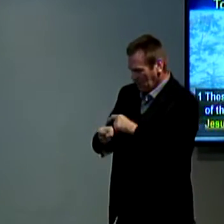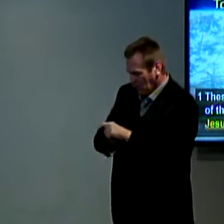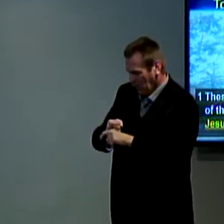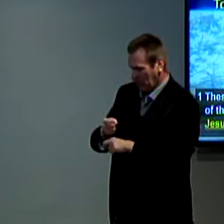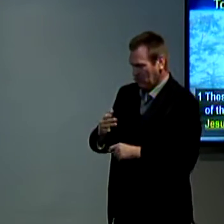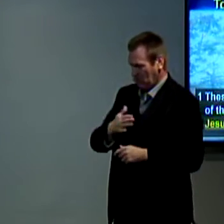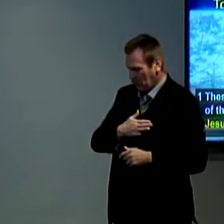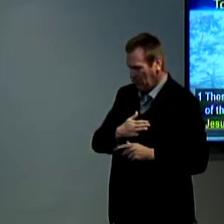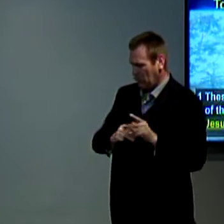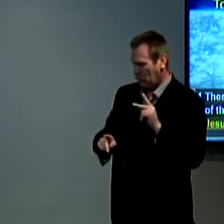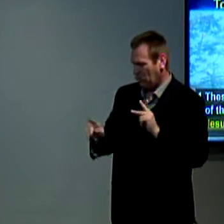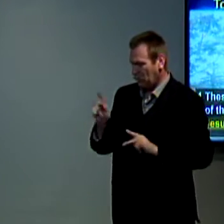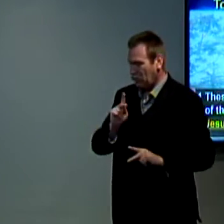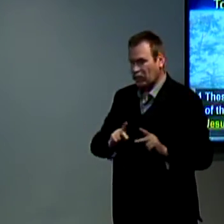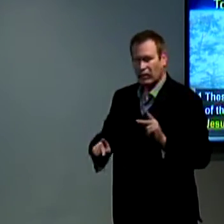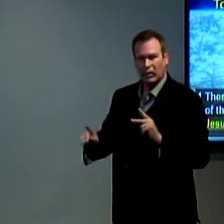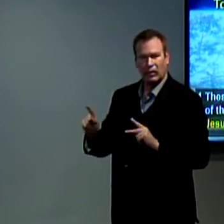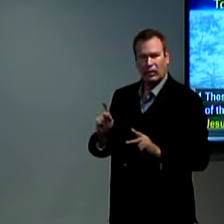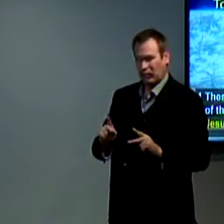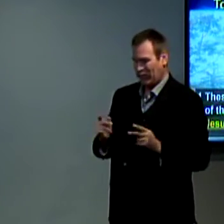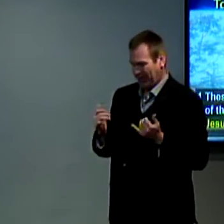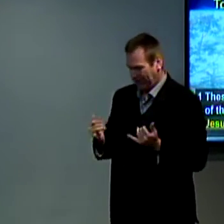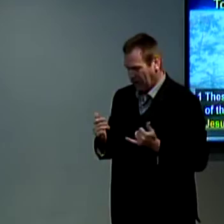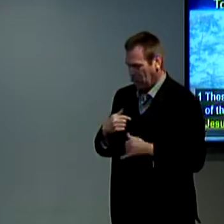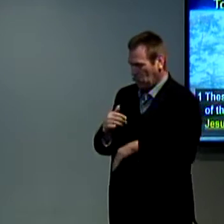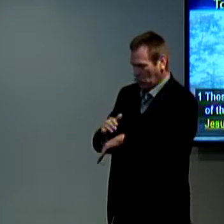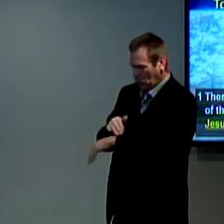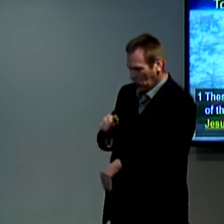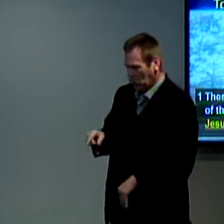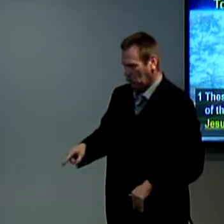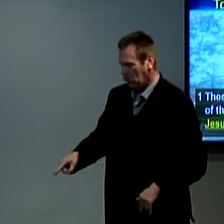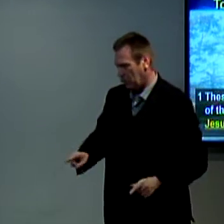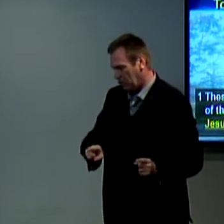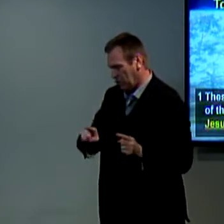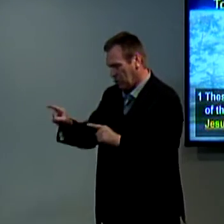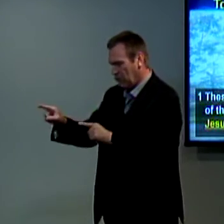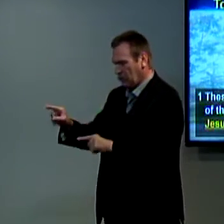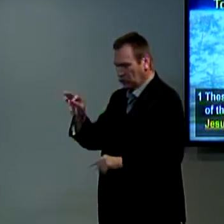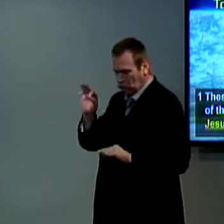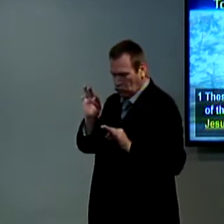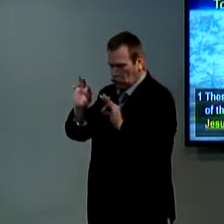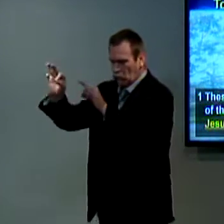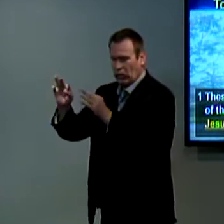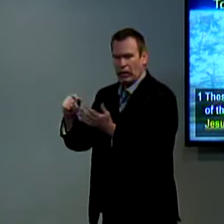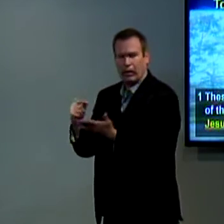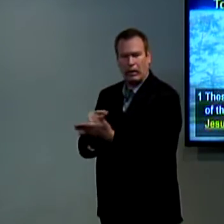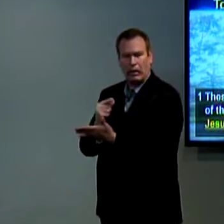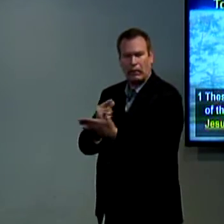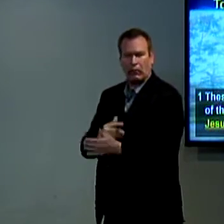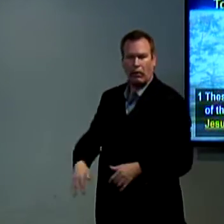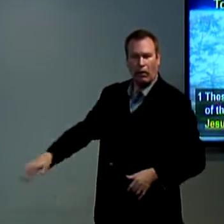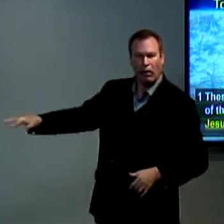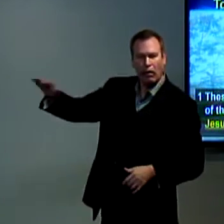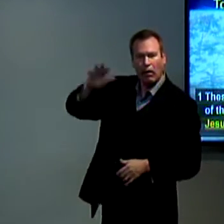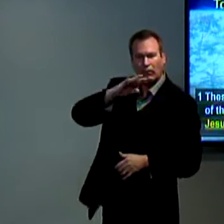You are persecuting my people but today I'm going to call you and you're going to go preach the gospel